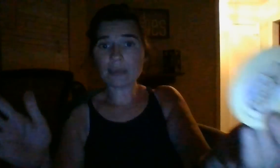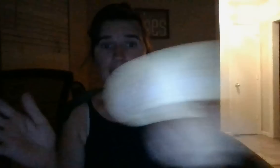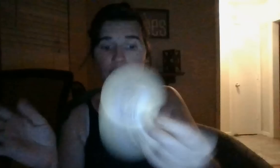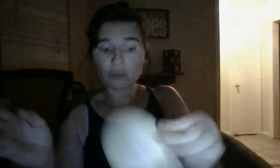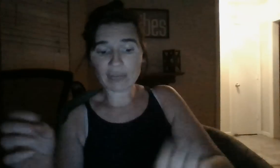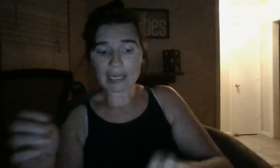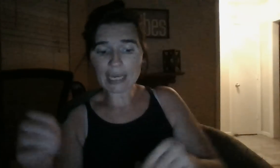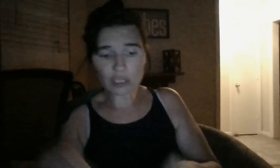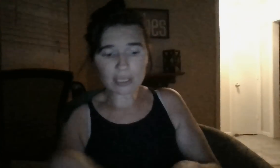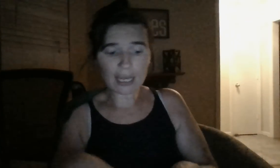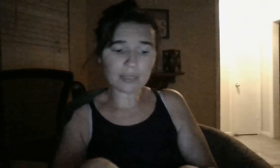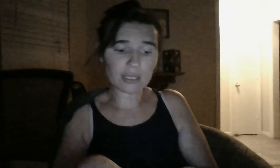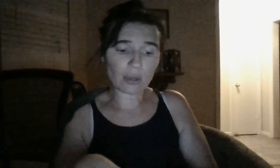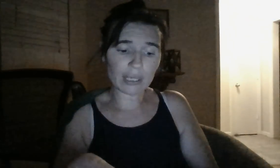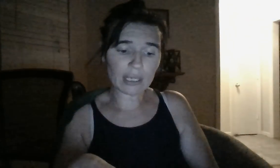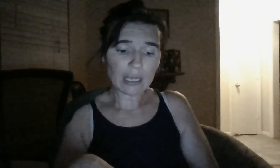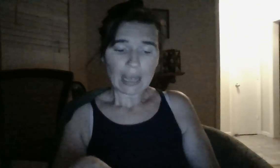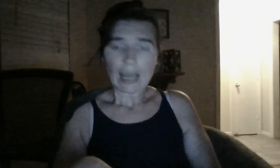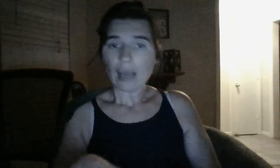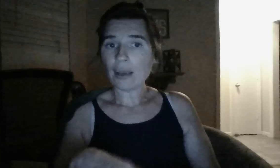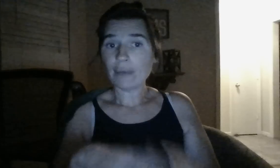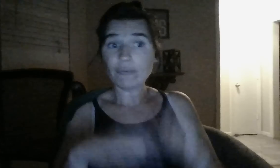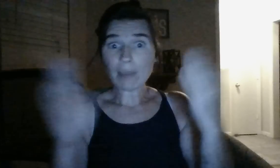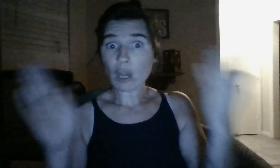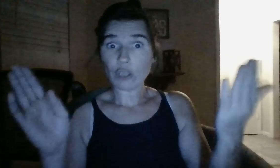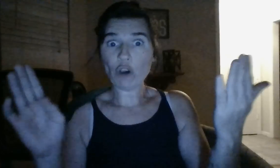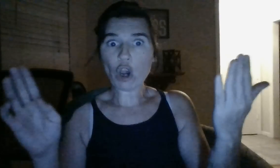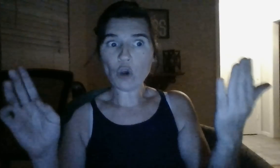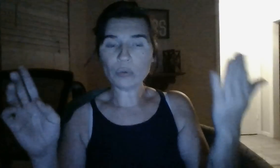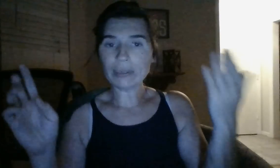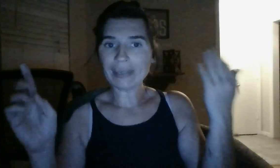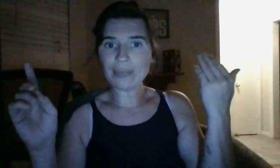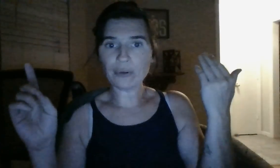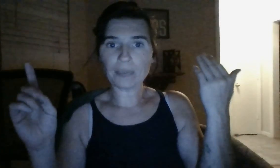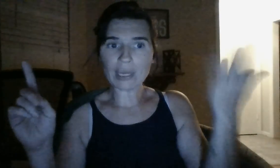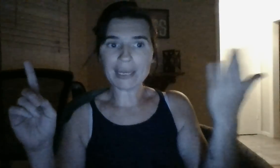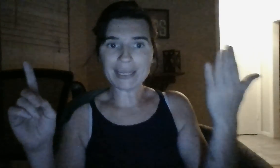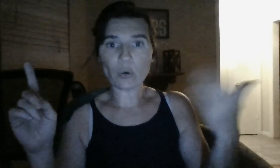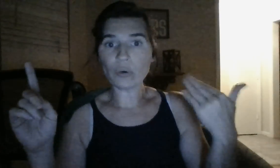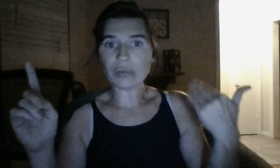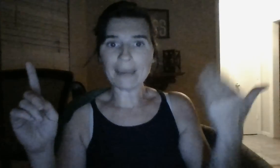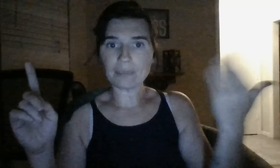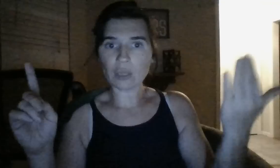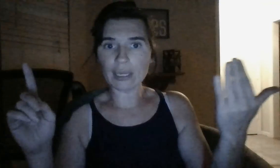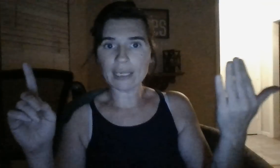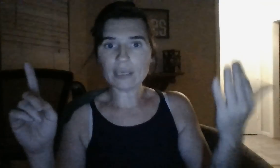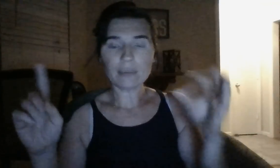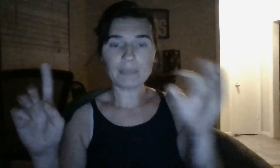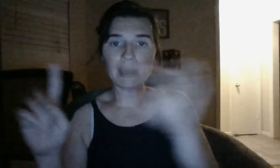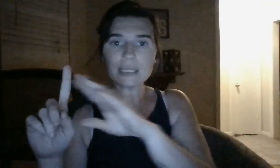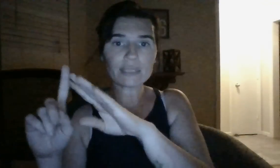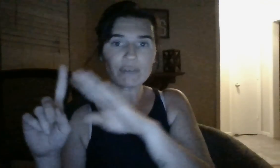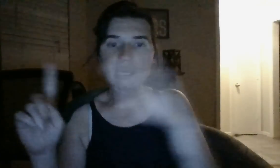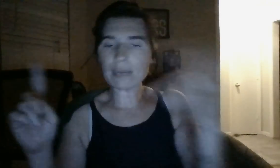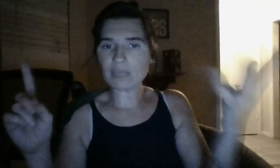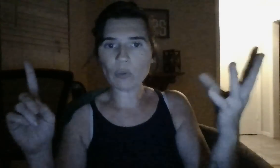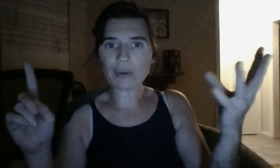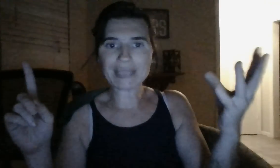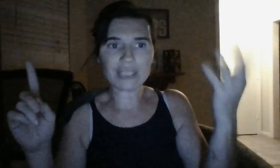got your vacation time stolen from your own, either blood or not blood. But, it's from a company you worked at